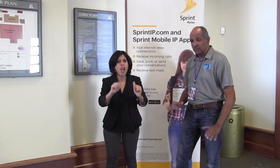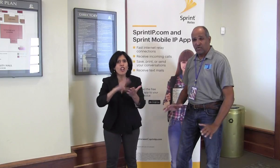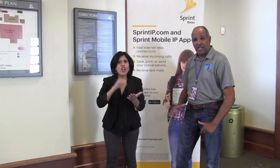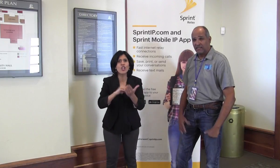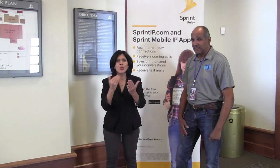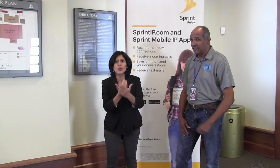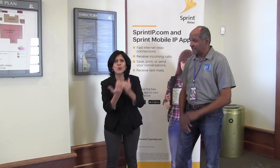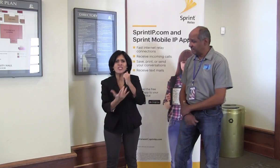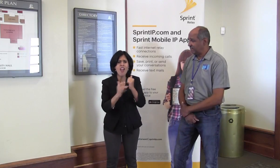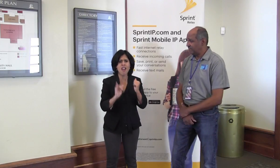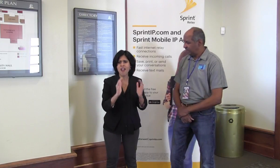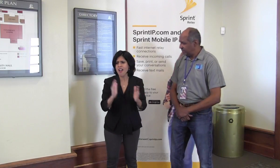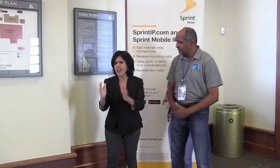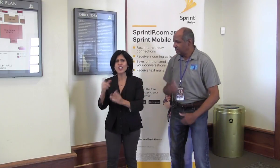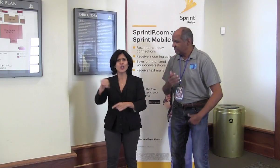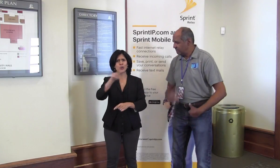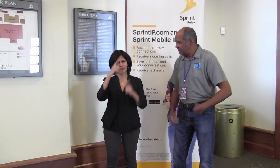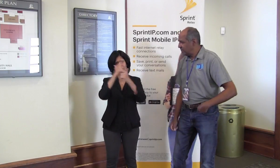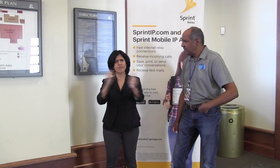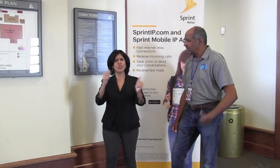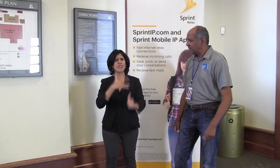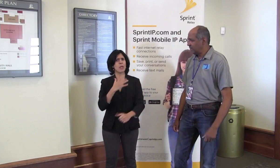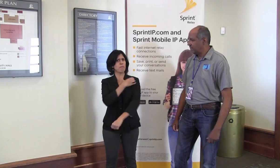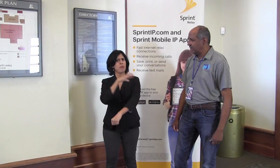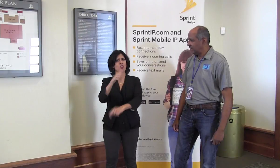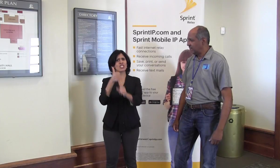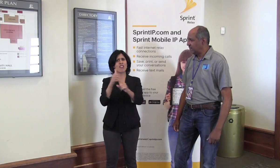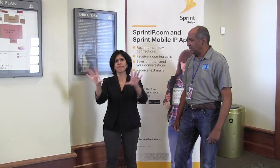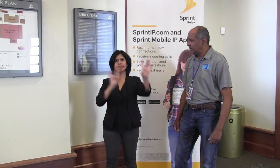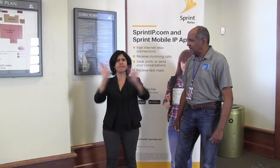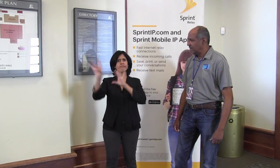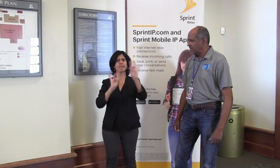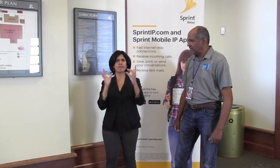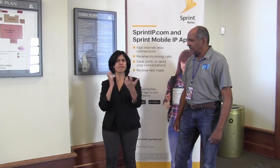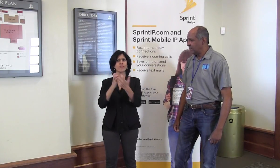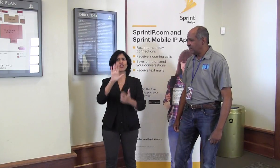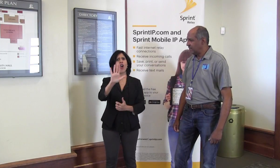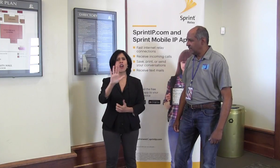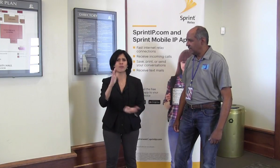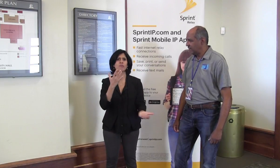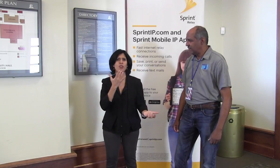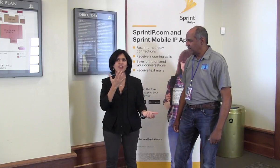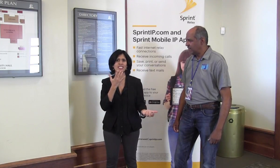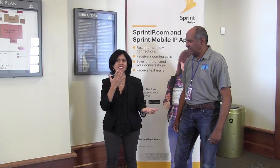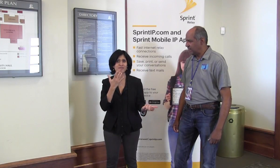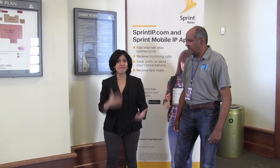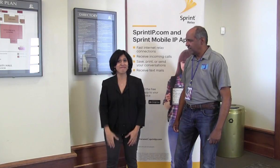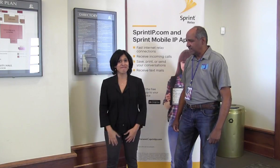technology. So you're able to try out different technology and empower yourself to make wise decisions on